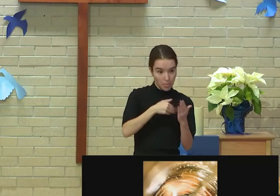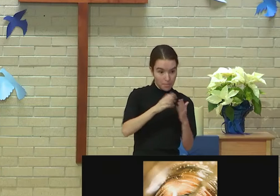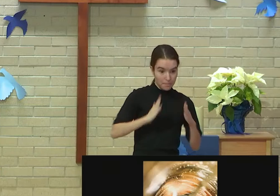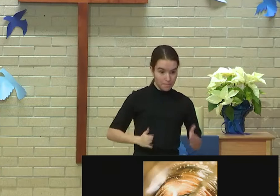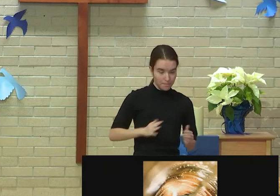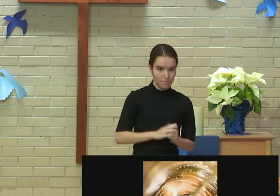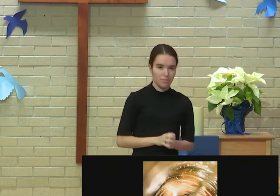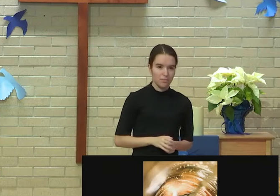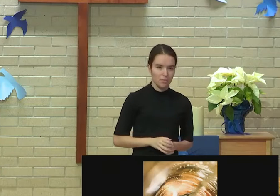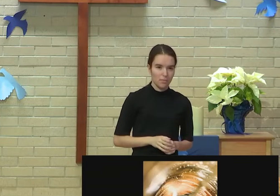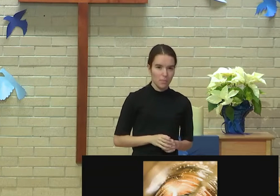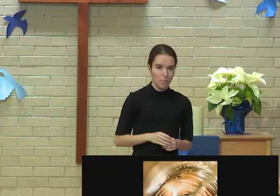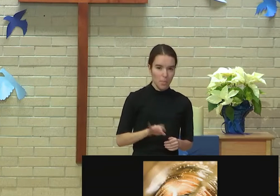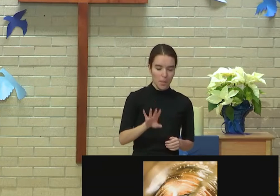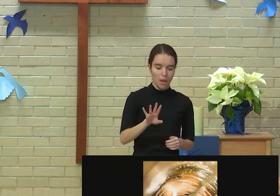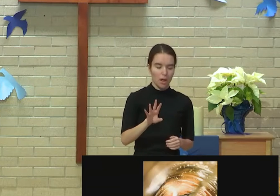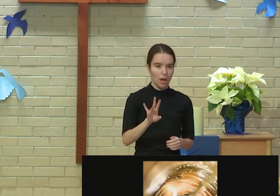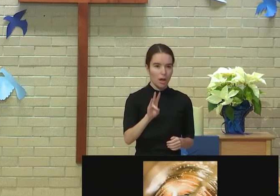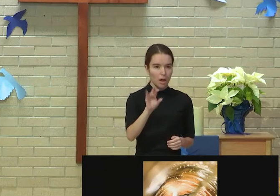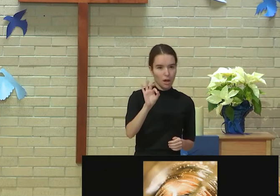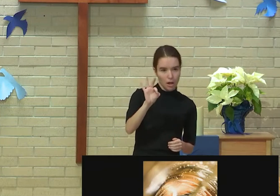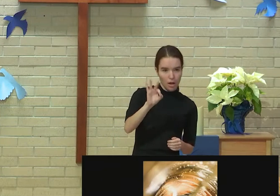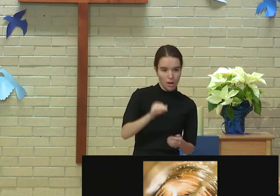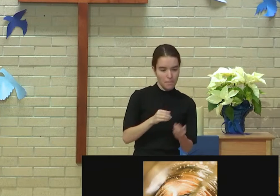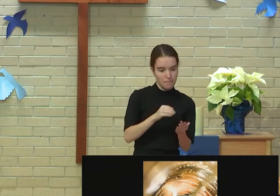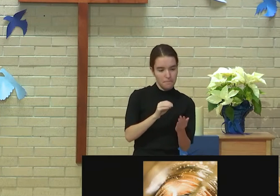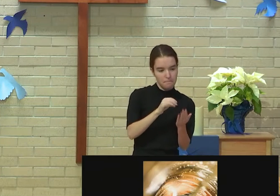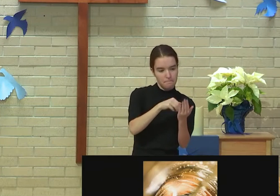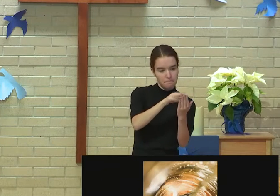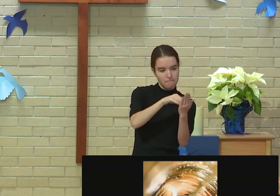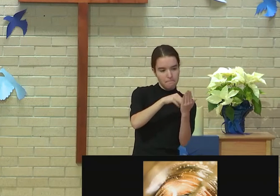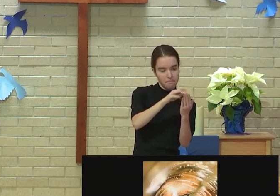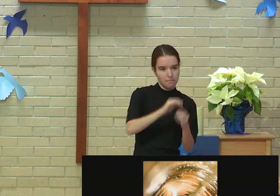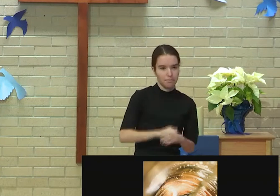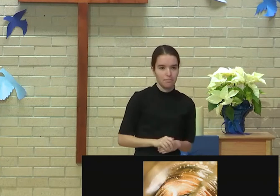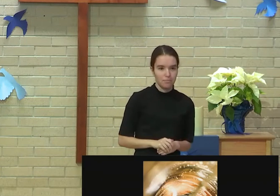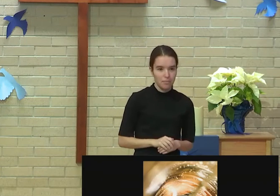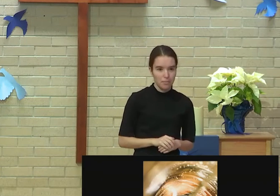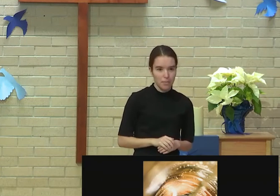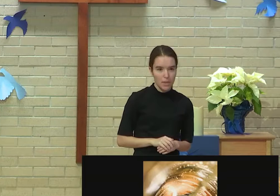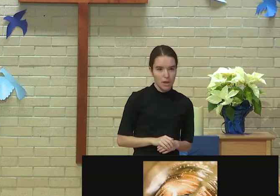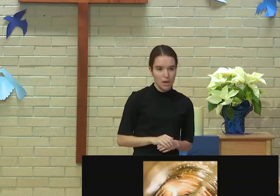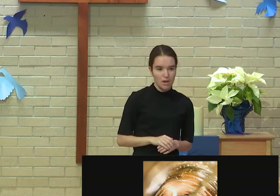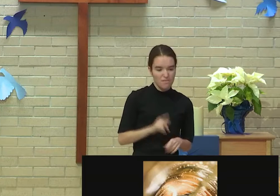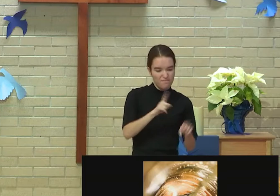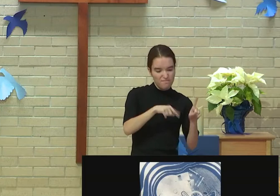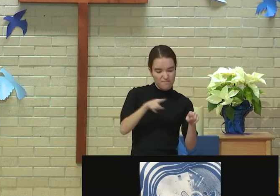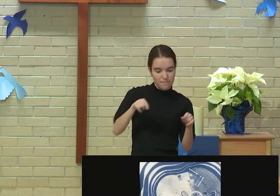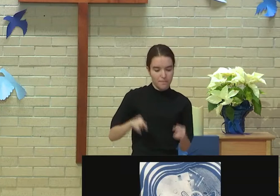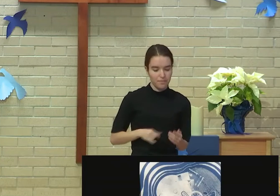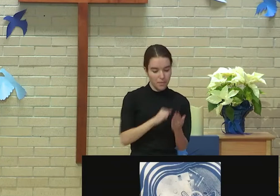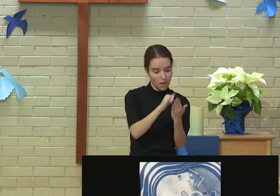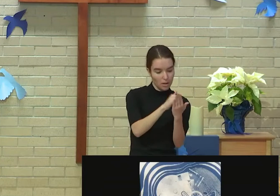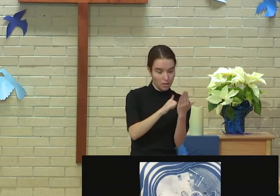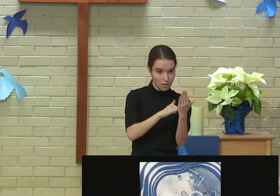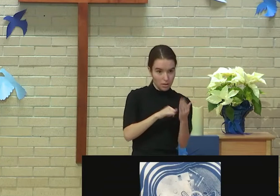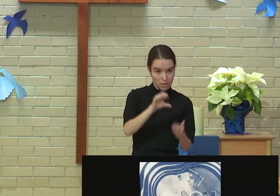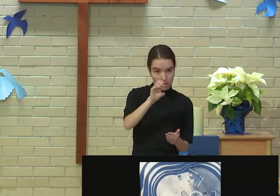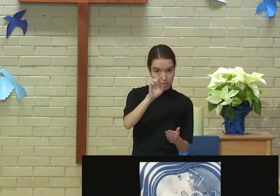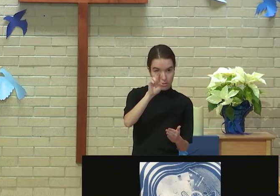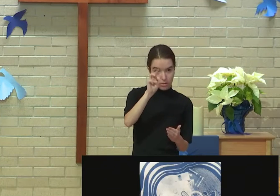79 different works of art. The media is varied. It includes things like drawings, ceramics,